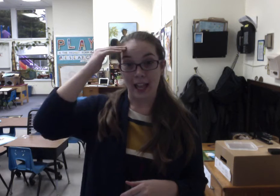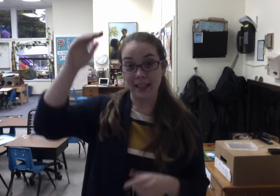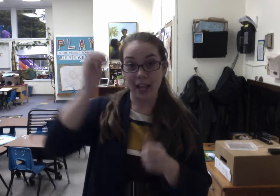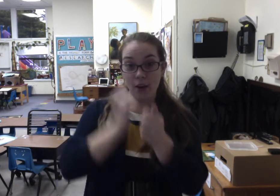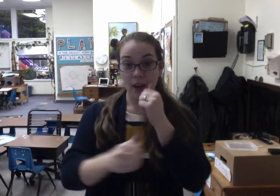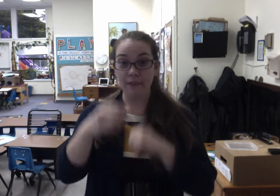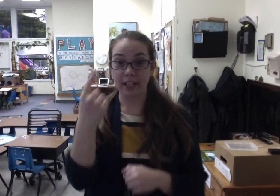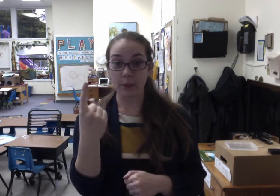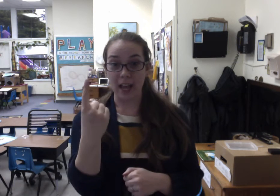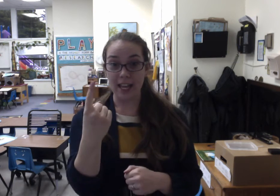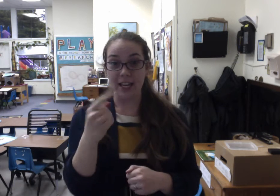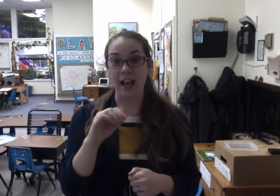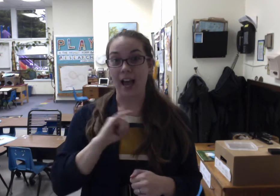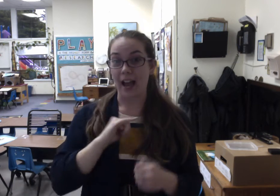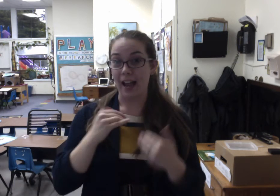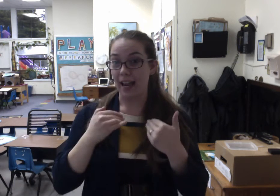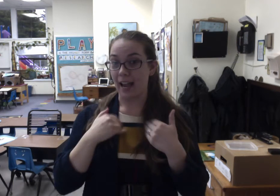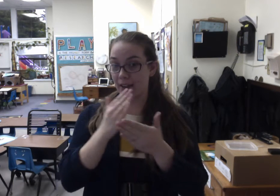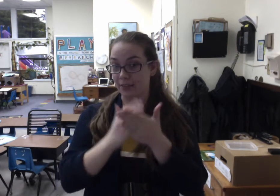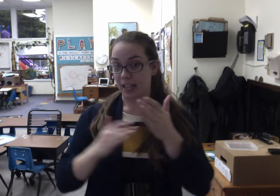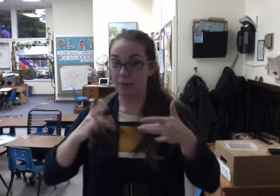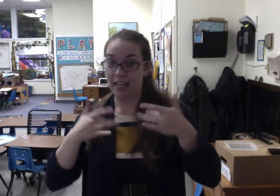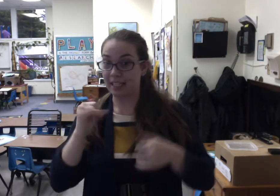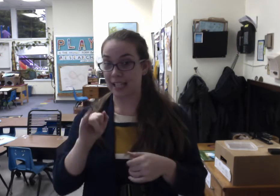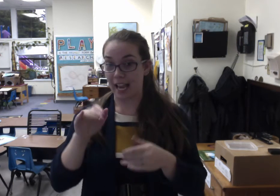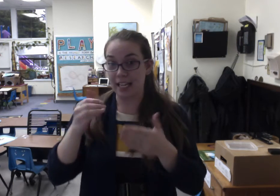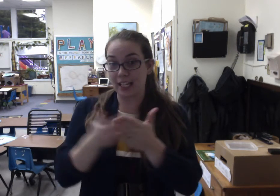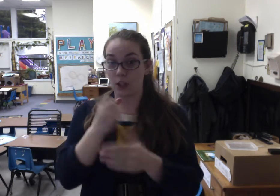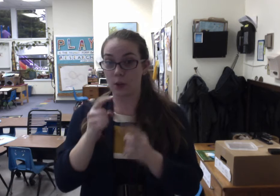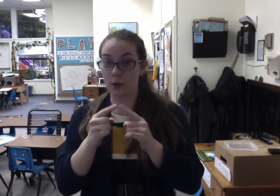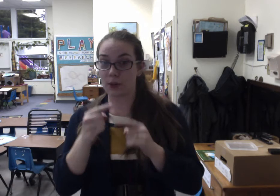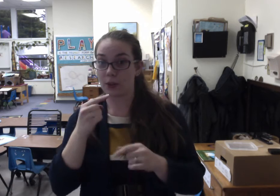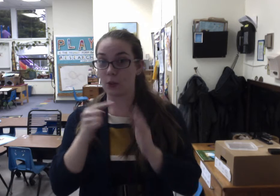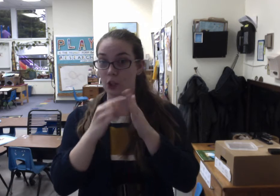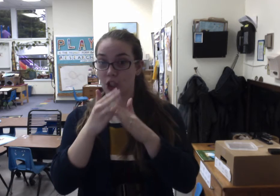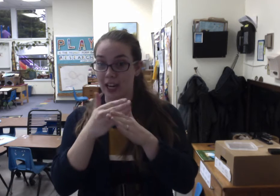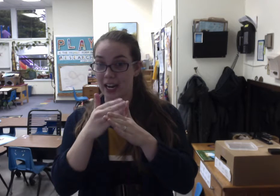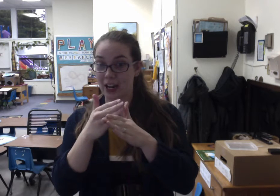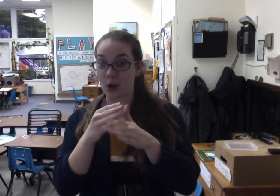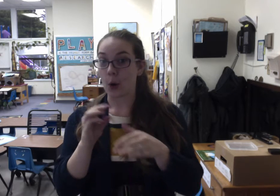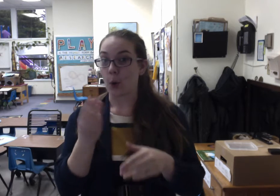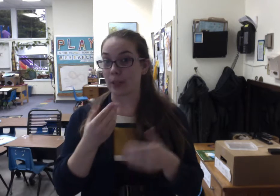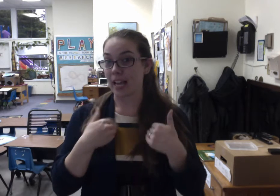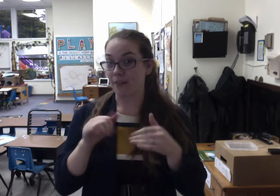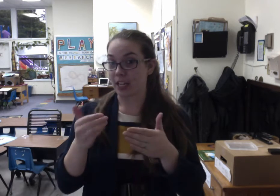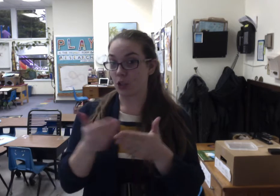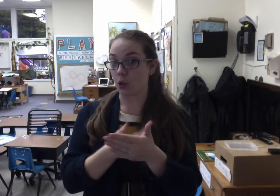Hello everyone! I have some exciting news to share. We have a new